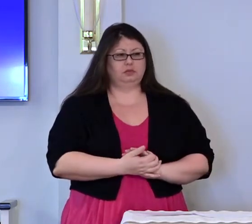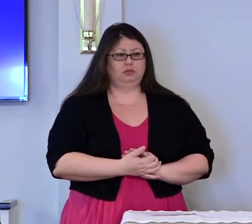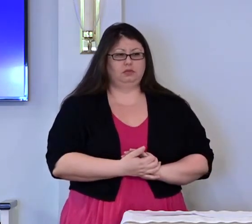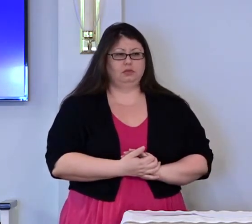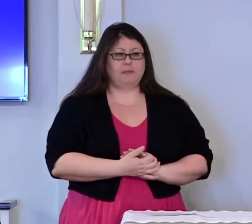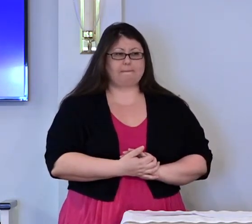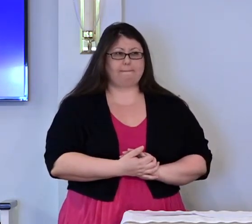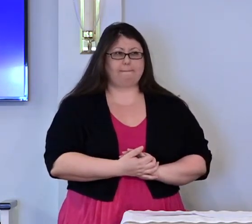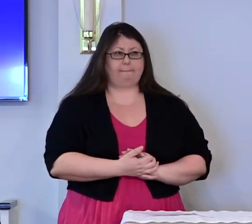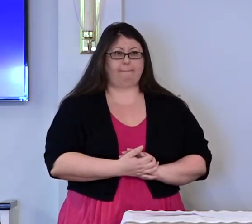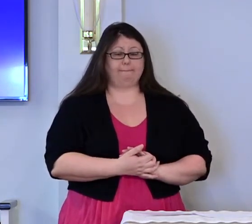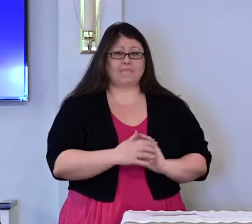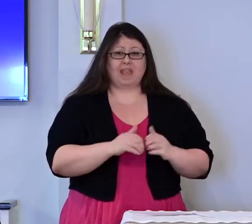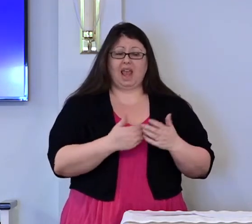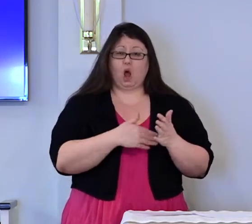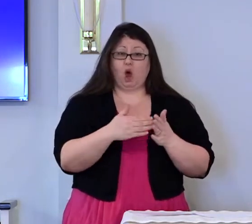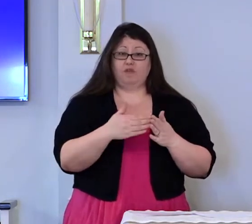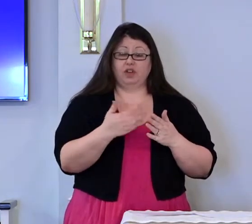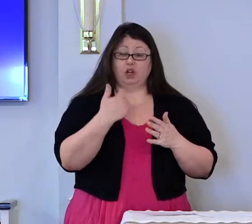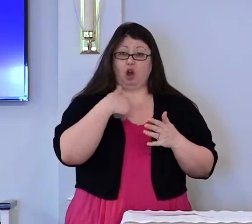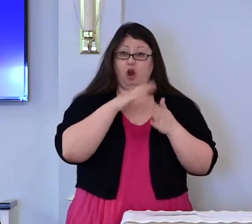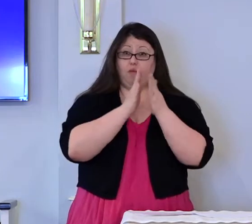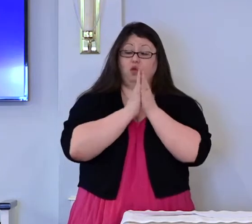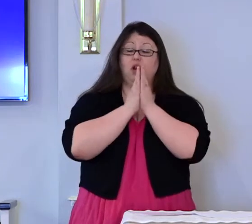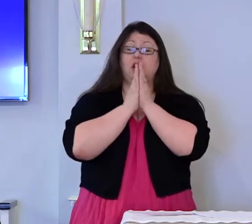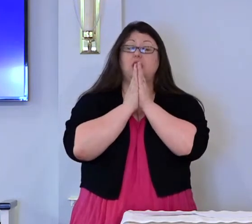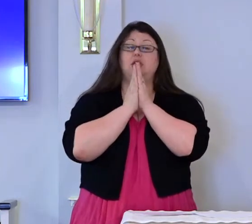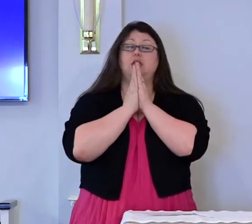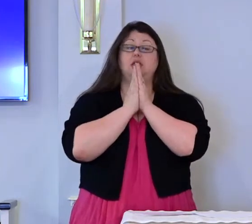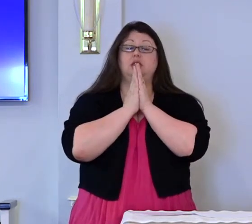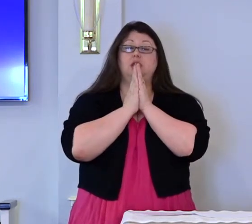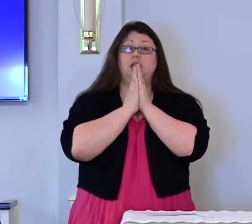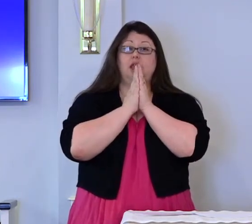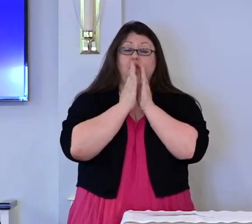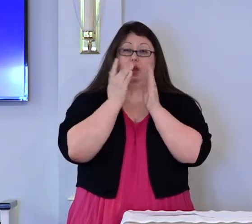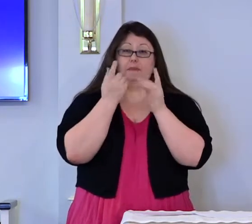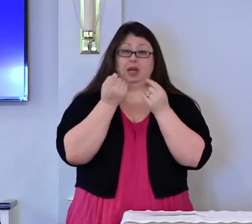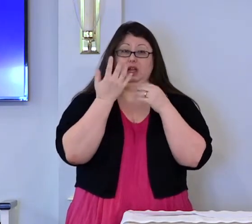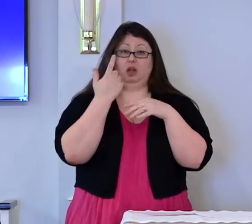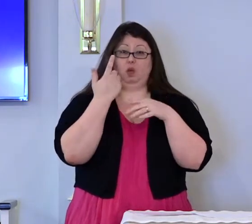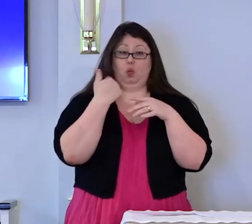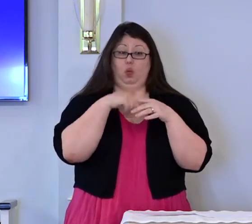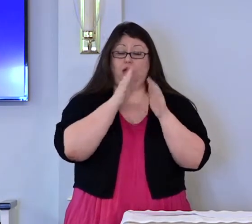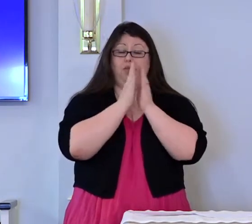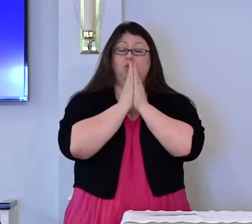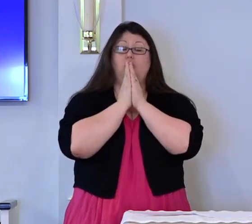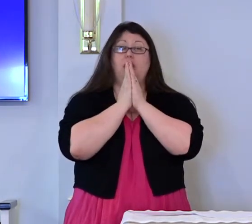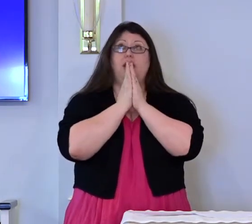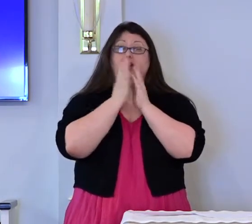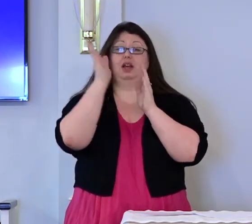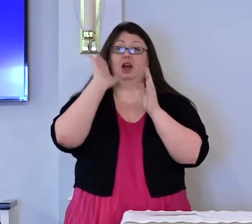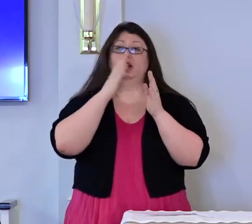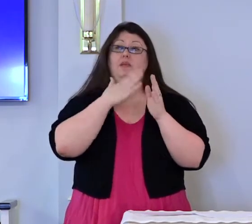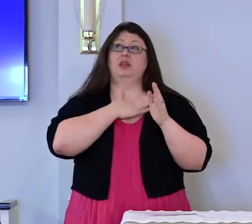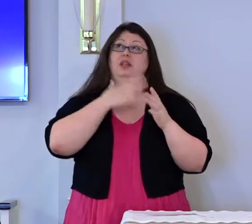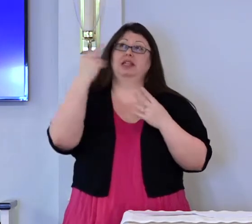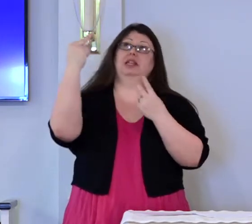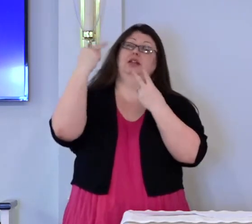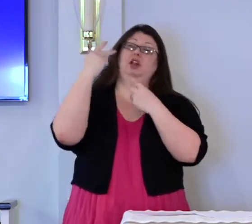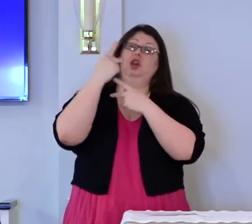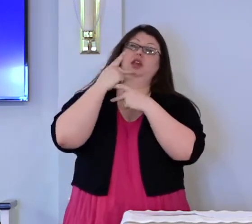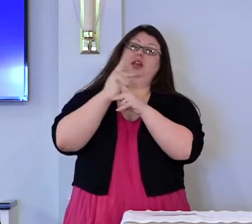How often are our prayers desires desires for God to look out for me.